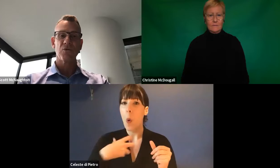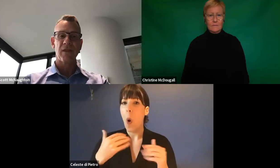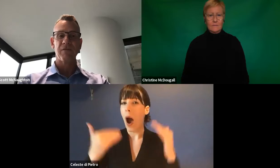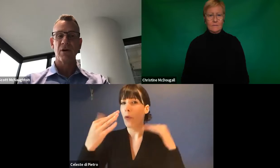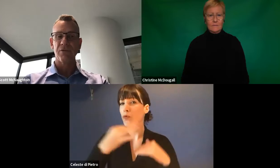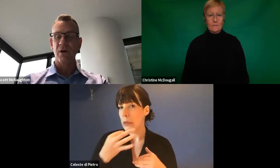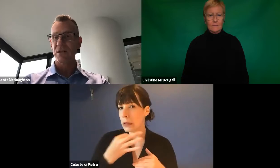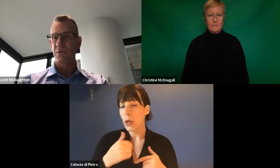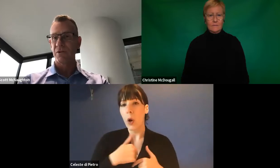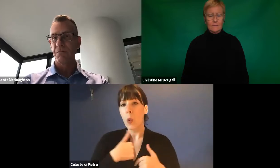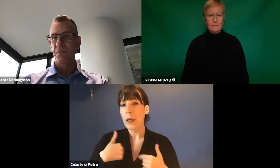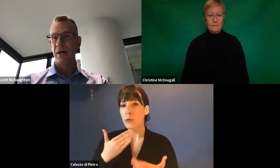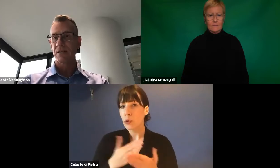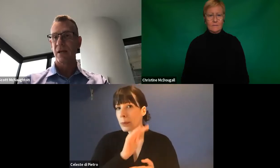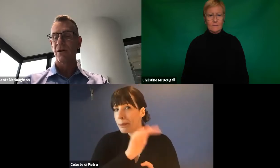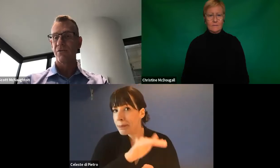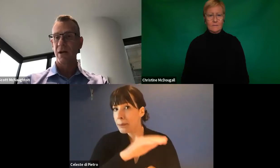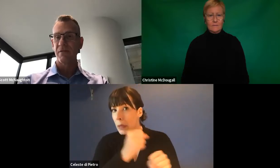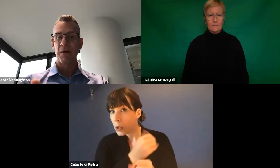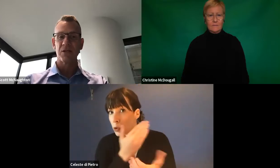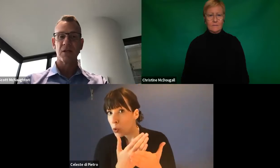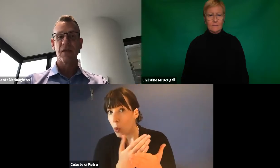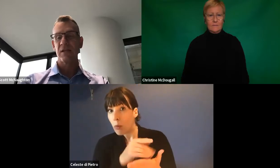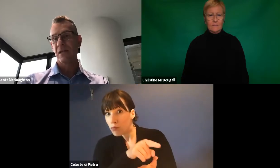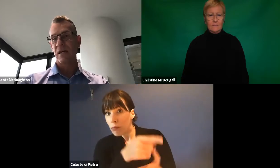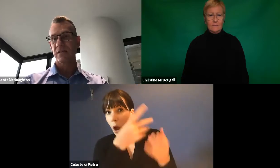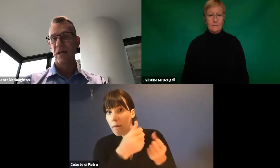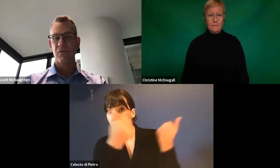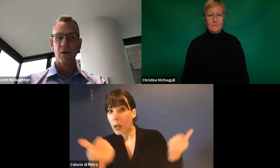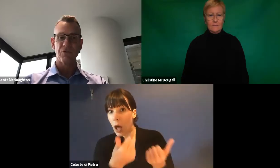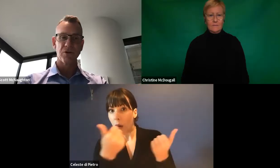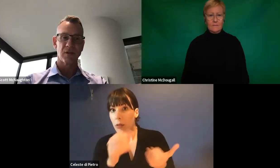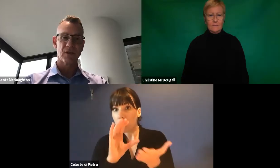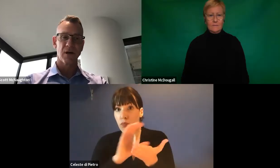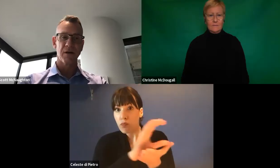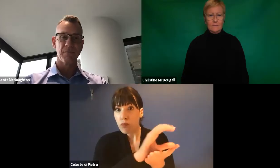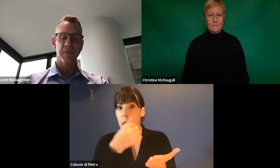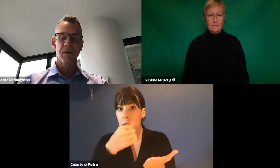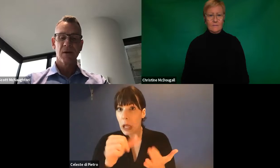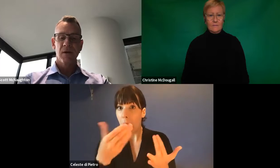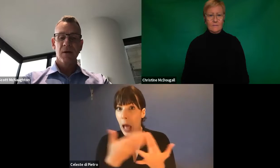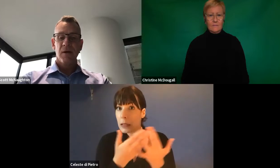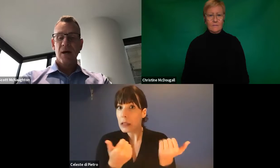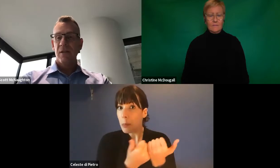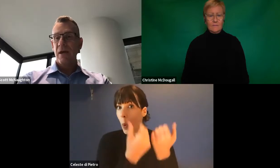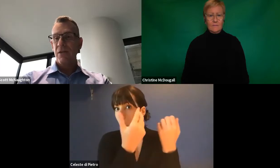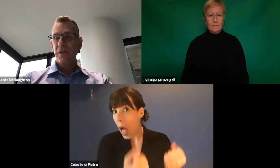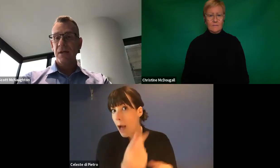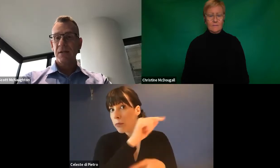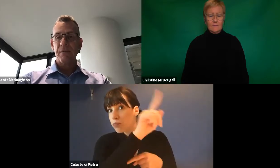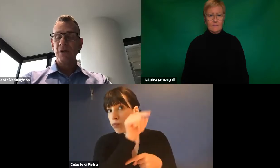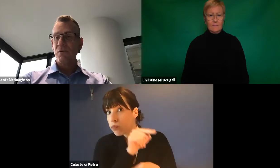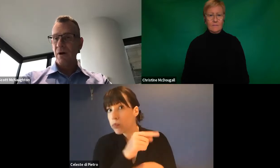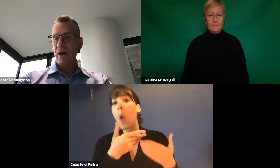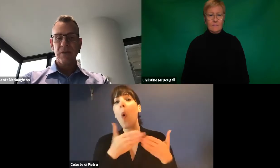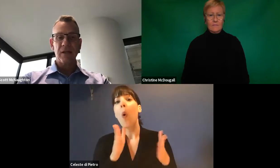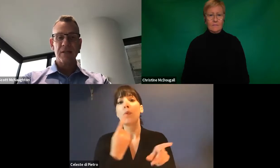to make sure that they've got the right support in place, they've got the right information, that they're staying safe and well during this time. The other thing,